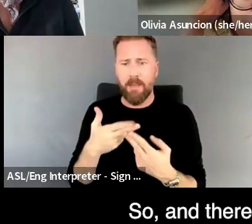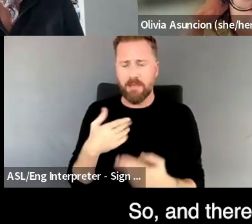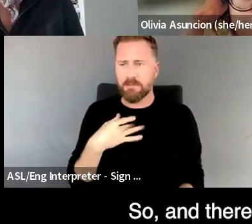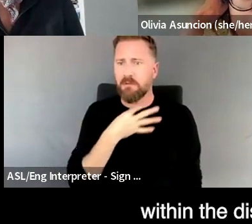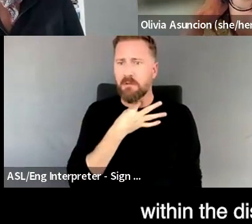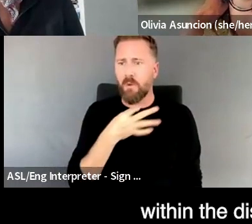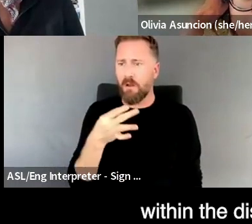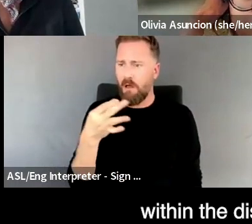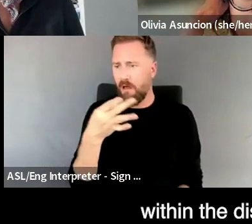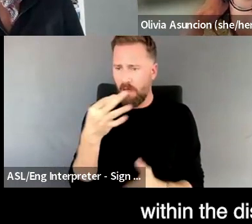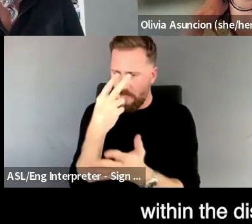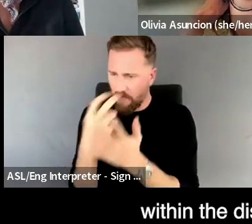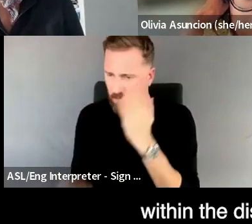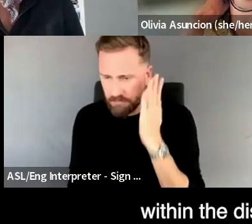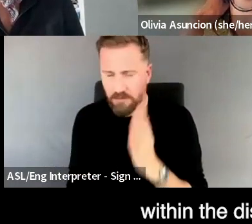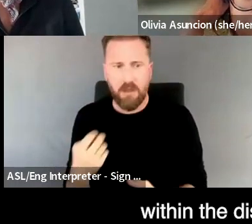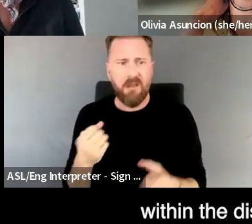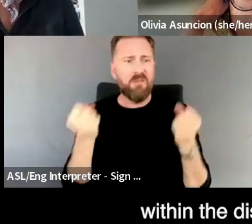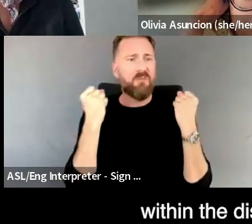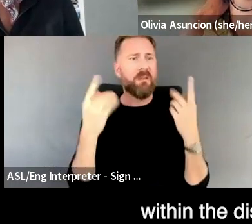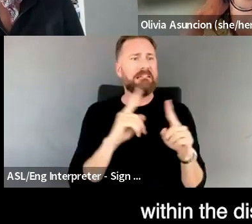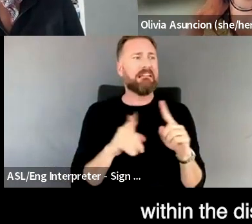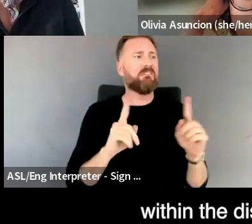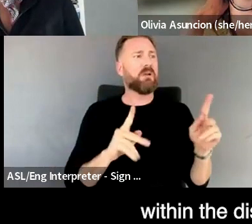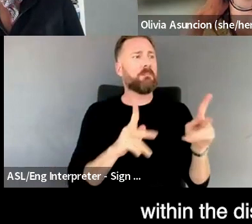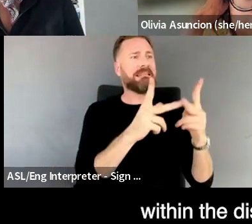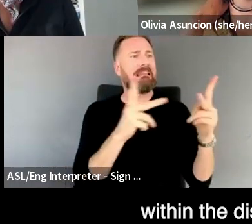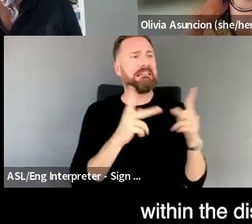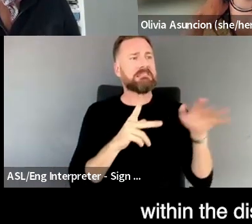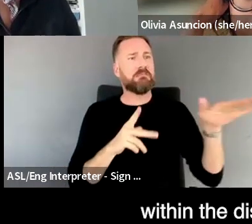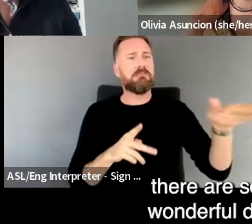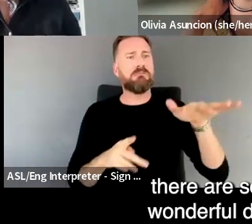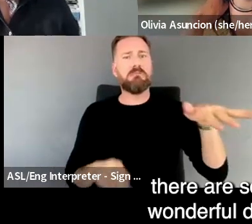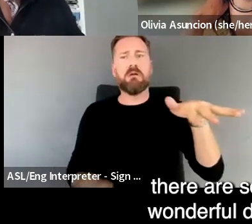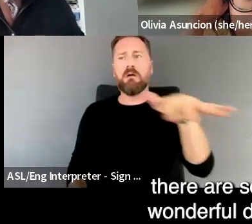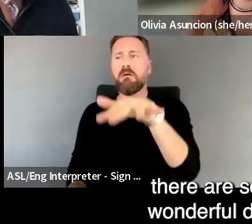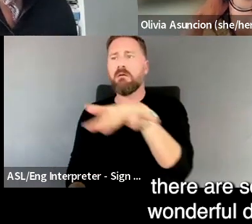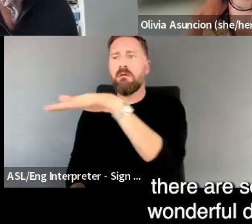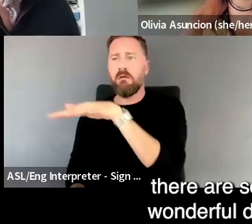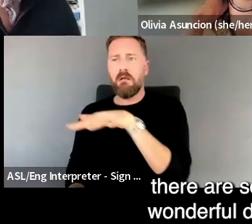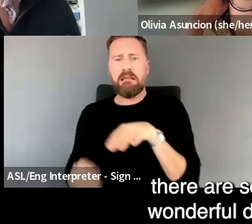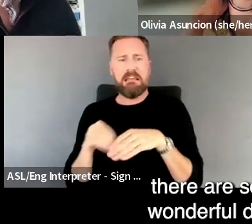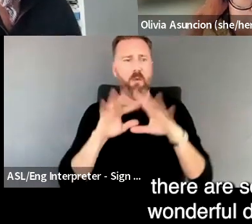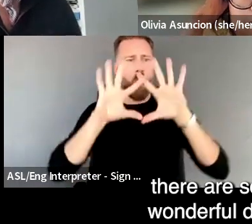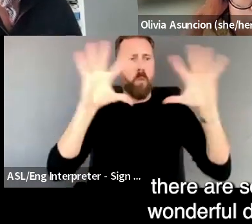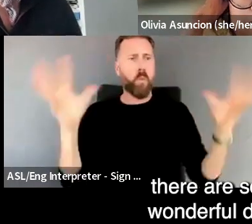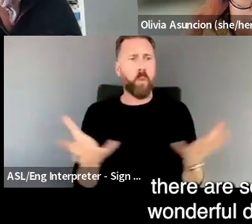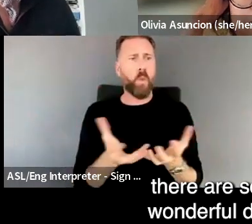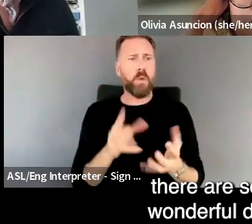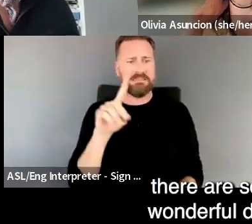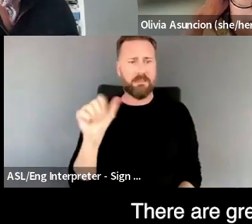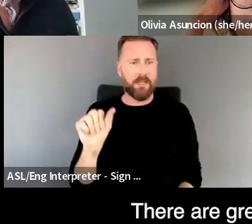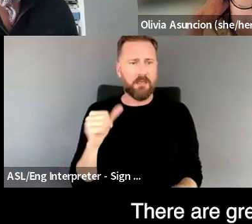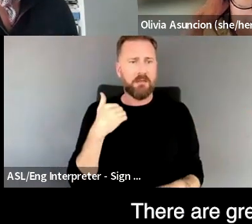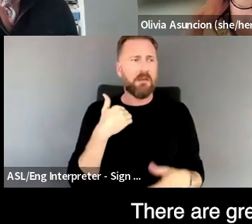um, within the disabilities, um, uh, sphere, there are some, you know, wonderful disability groups.